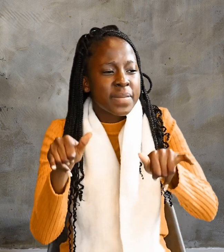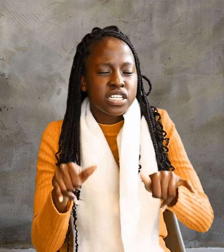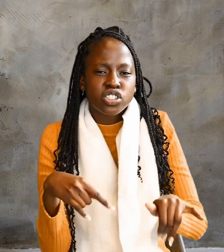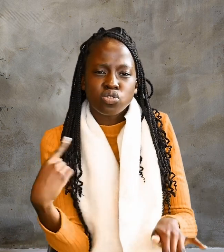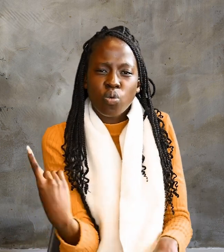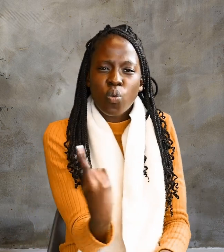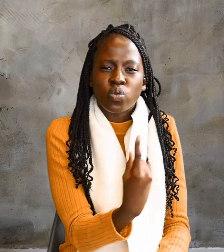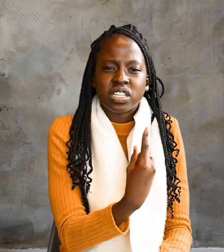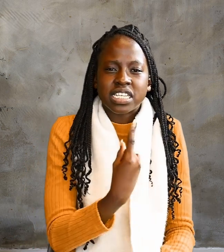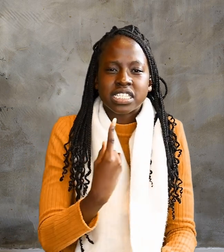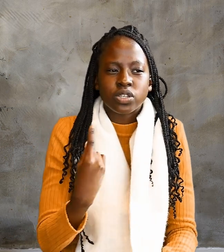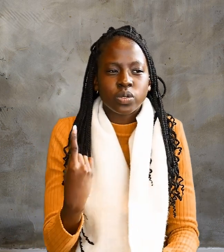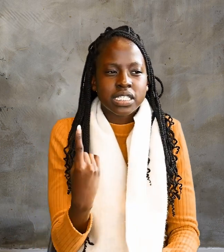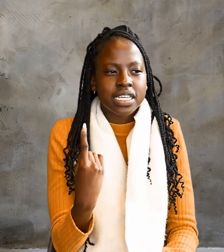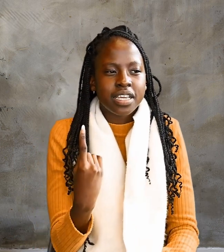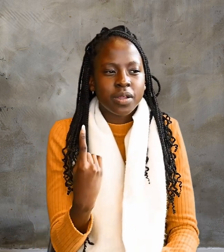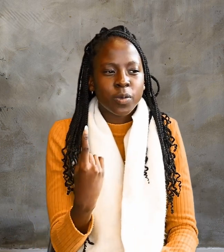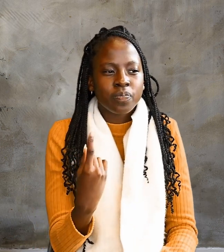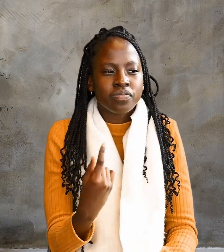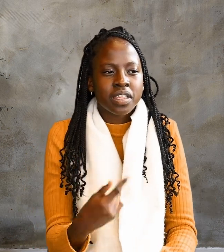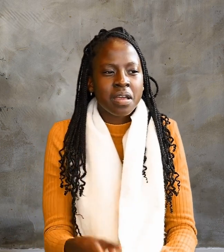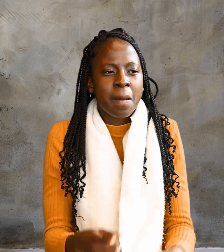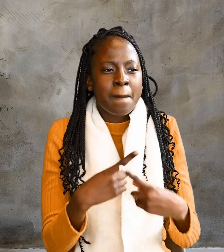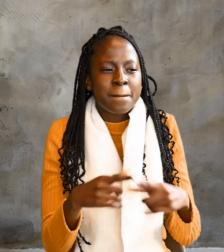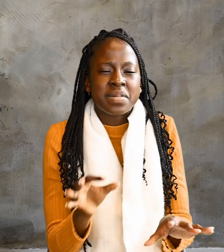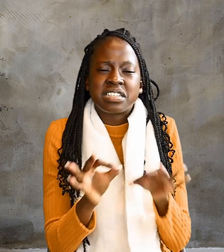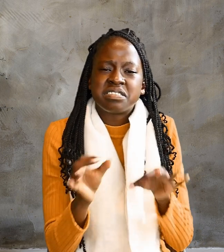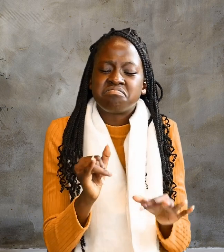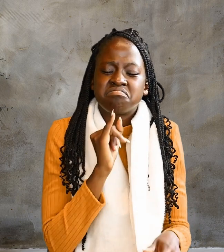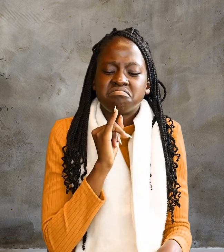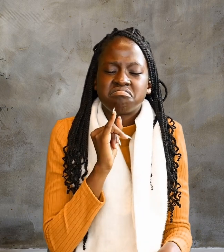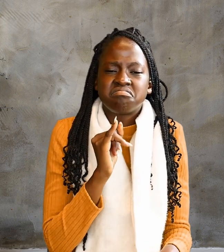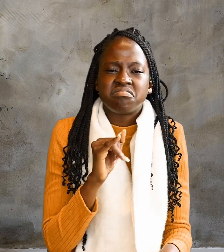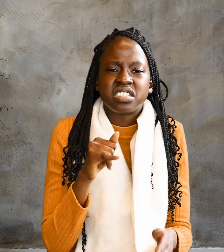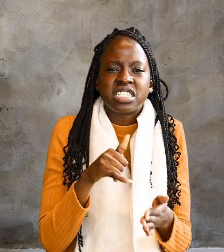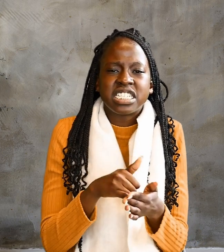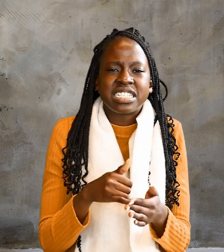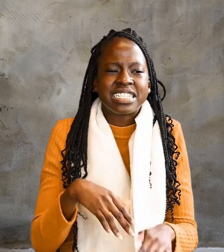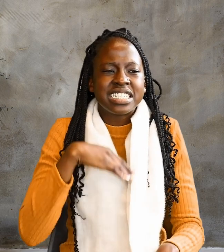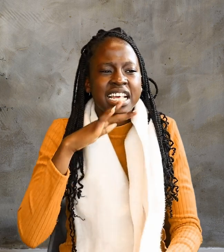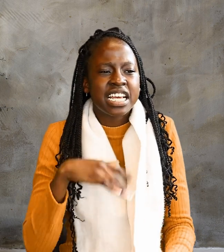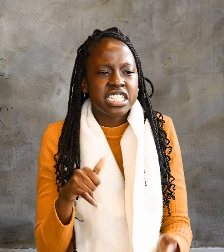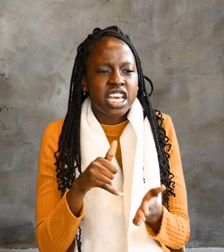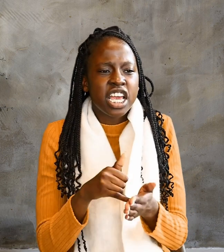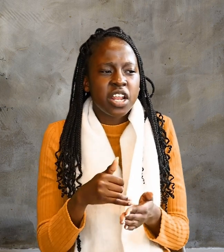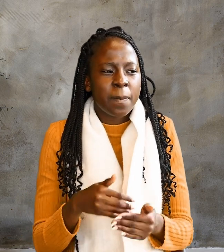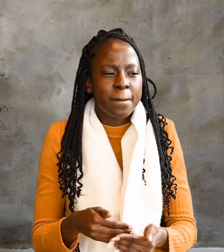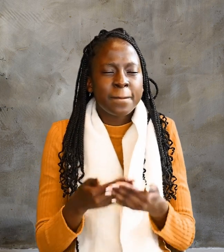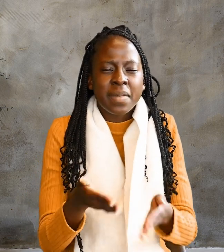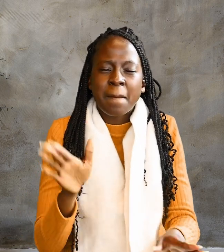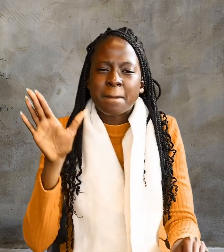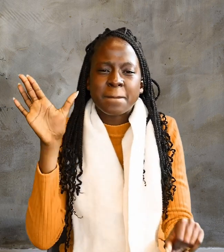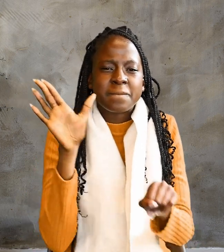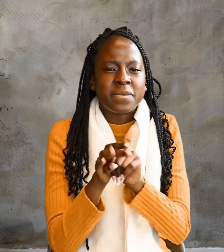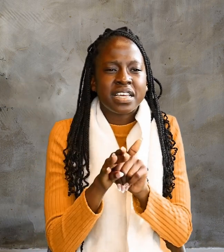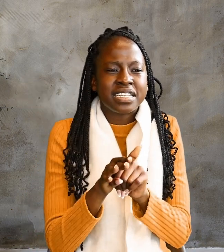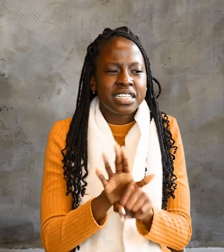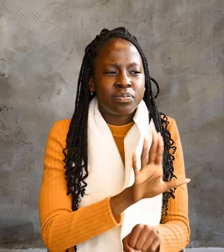seed. But if it dies, it produces many seeds. Anyone who loves their life